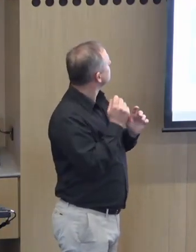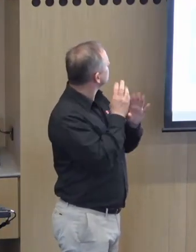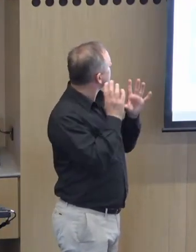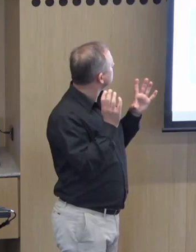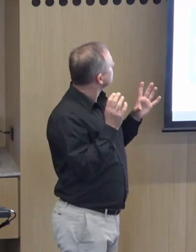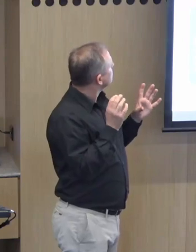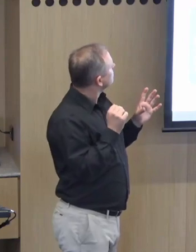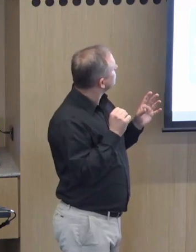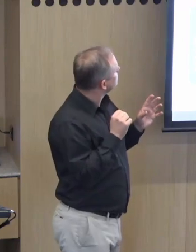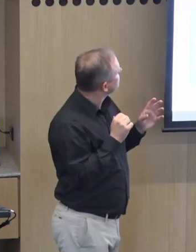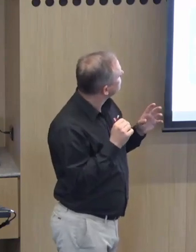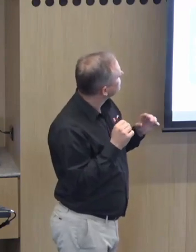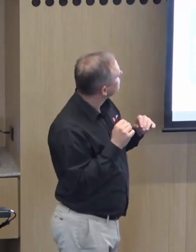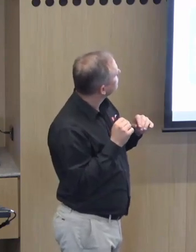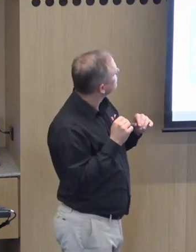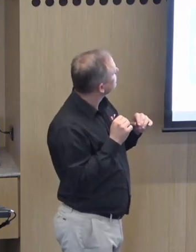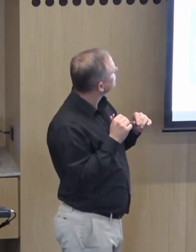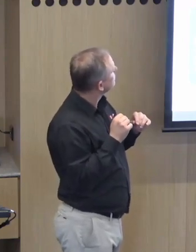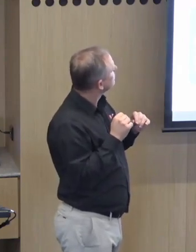care design principles from those.